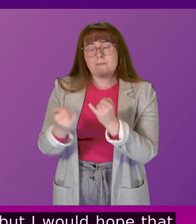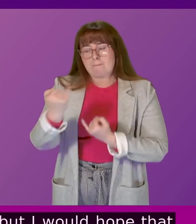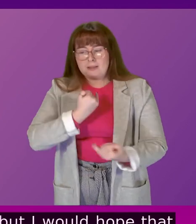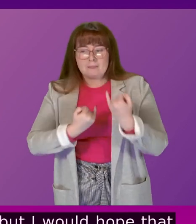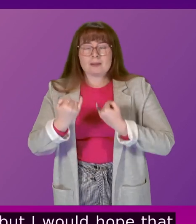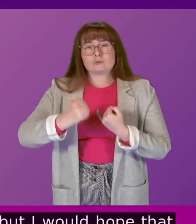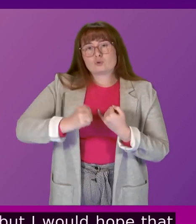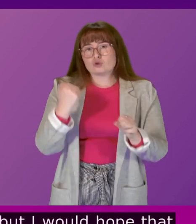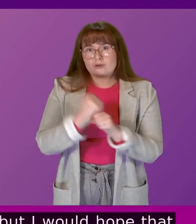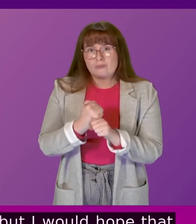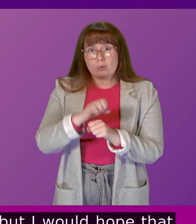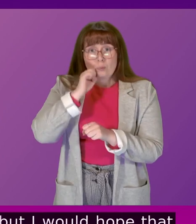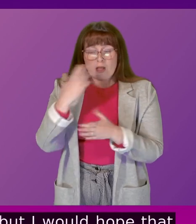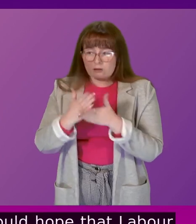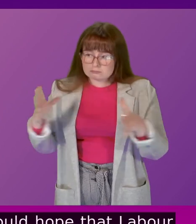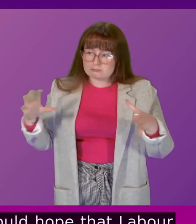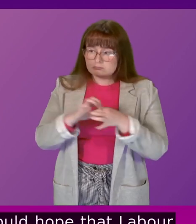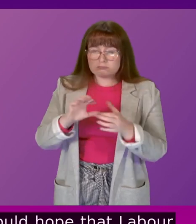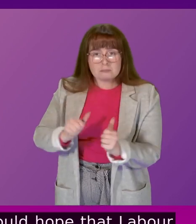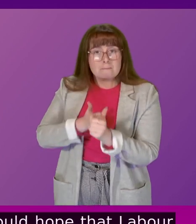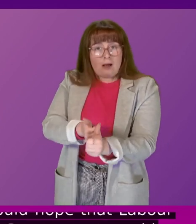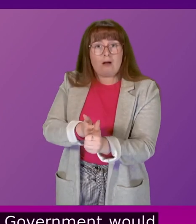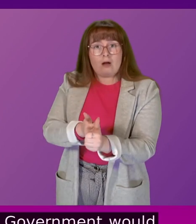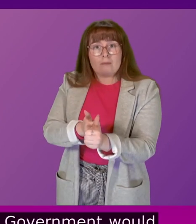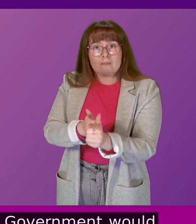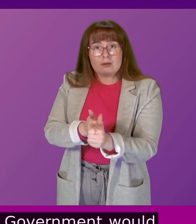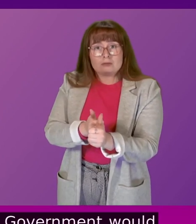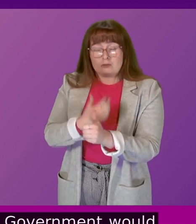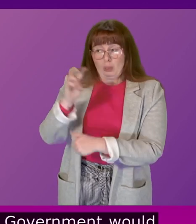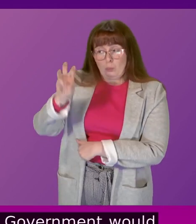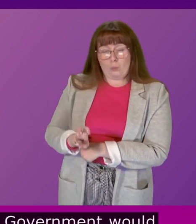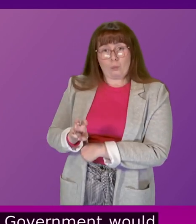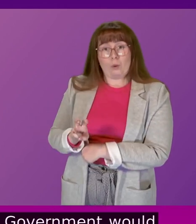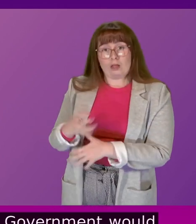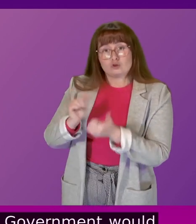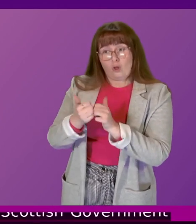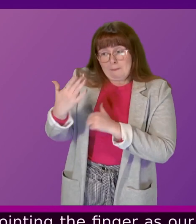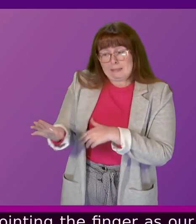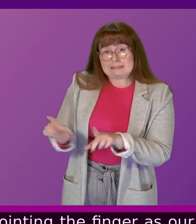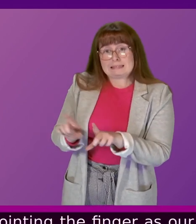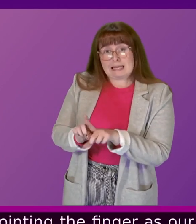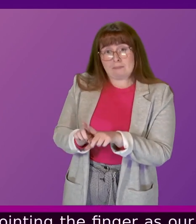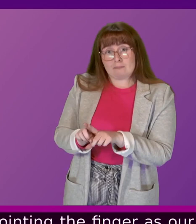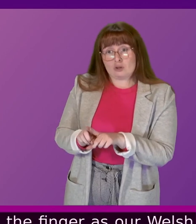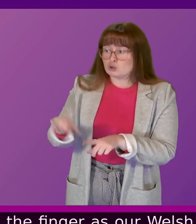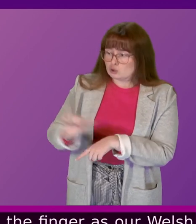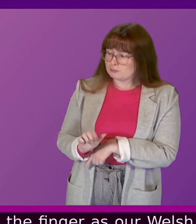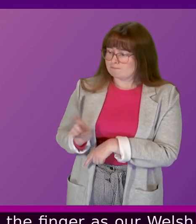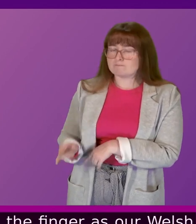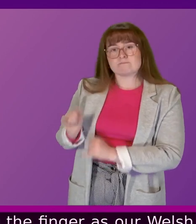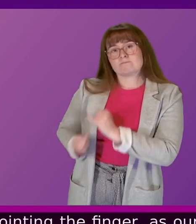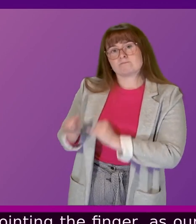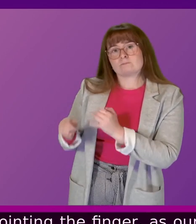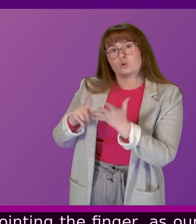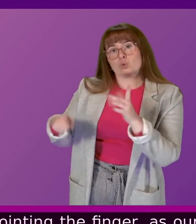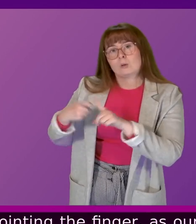Government, would actually join with us in pointing the finger, as our Welsh Assembly colleagues have done, where it should be pointed, and that is